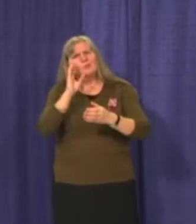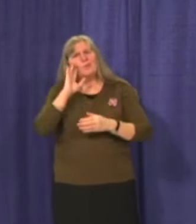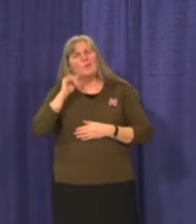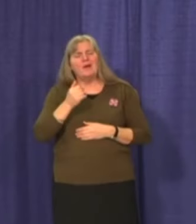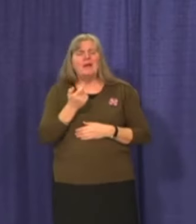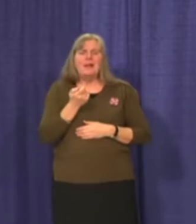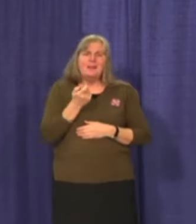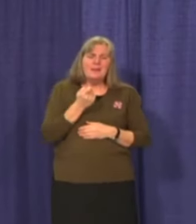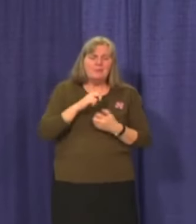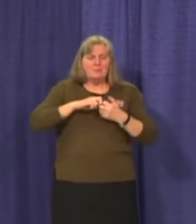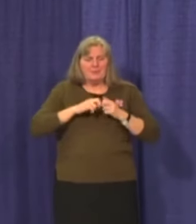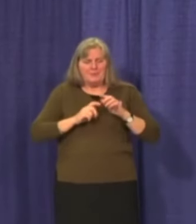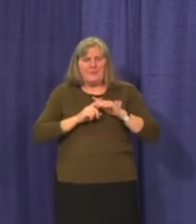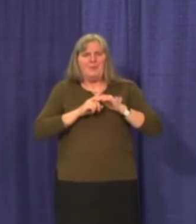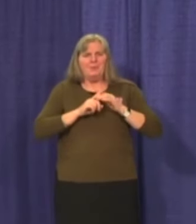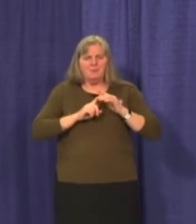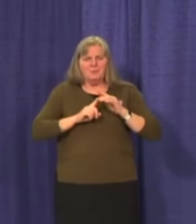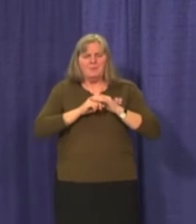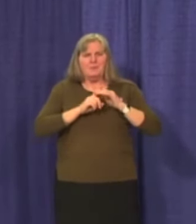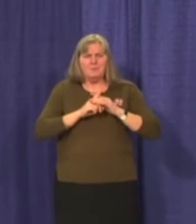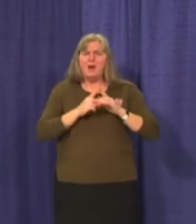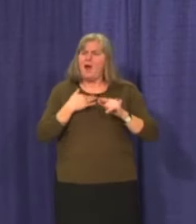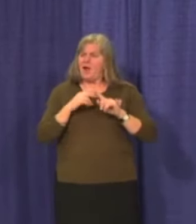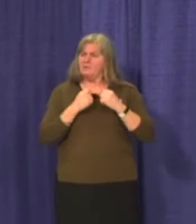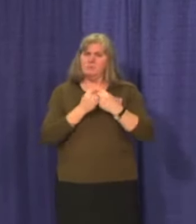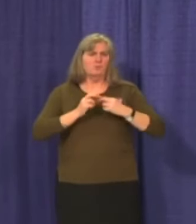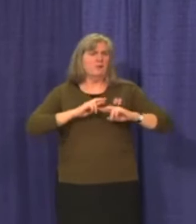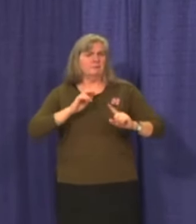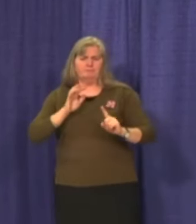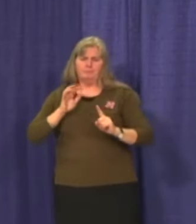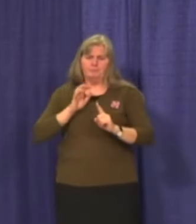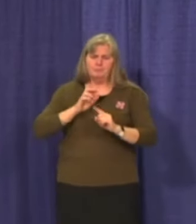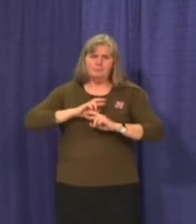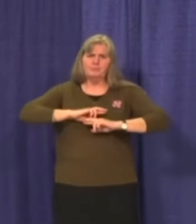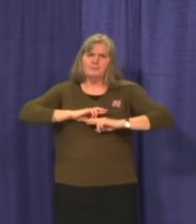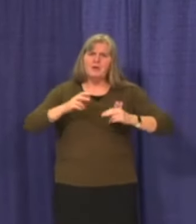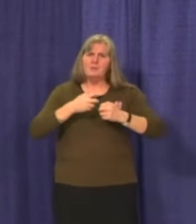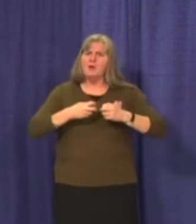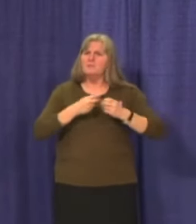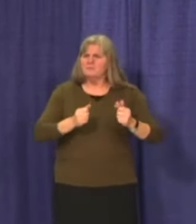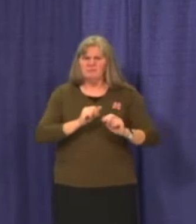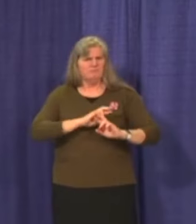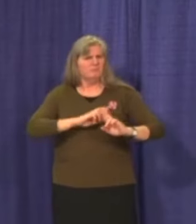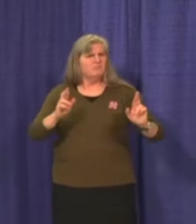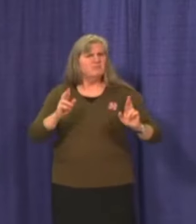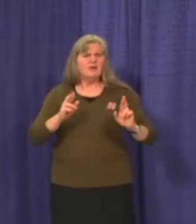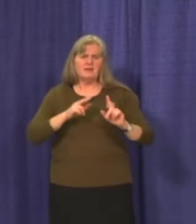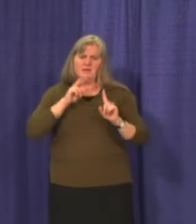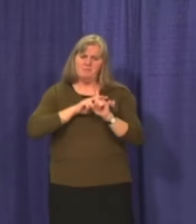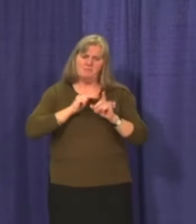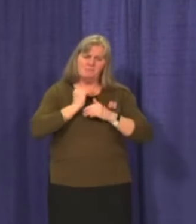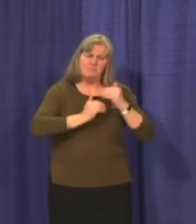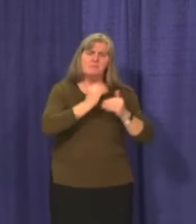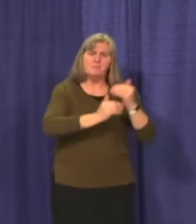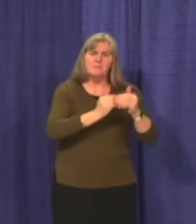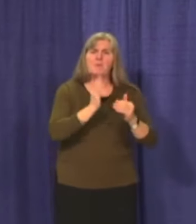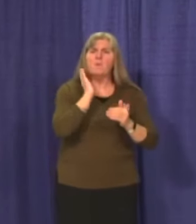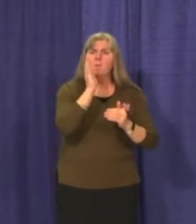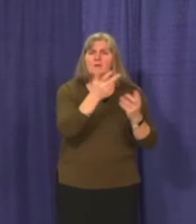be kinks that come up we have a team working tirelessly to address issues and keep the booking system working.